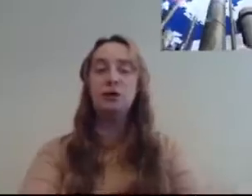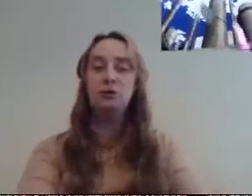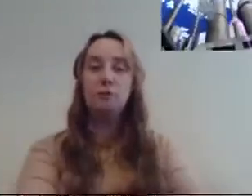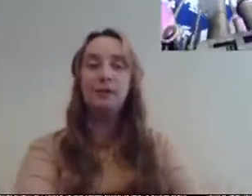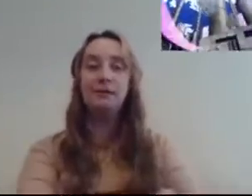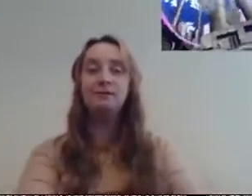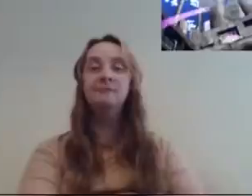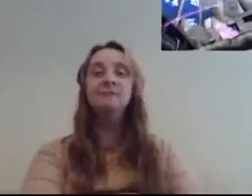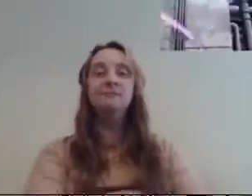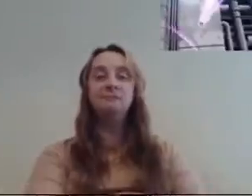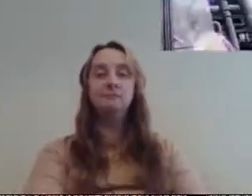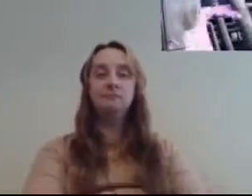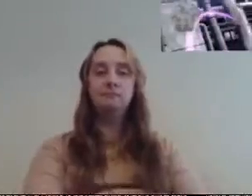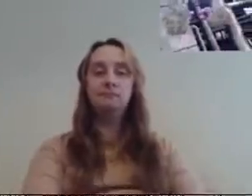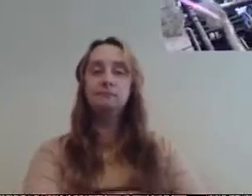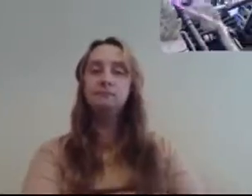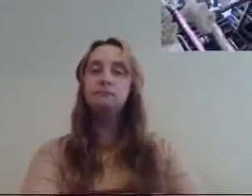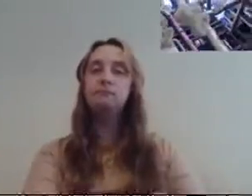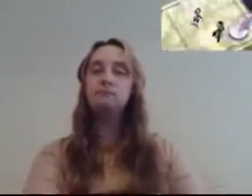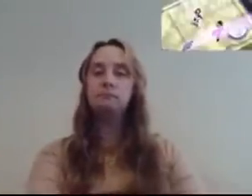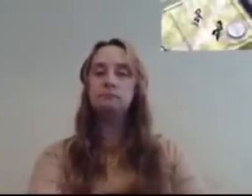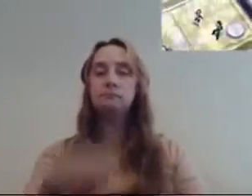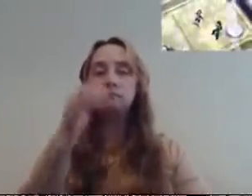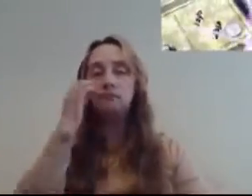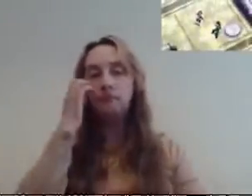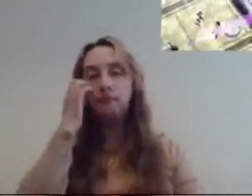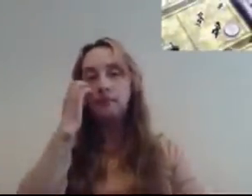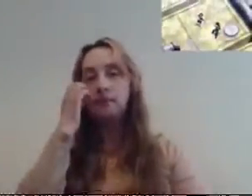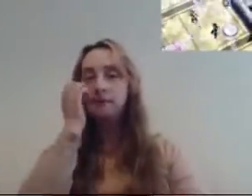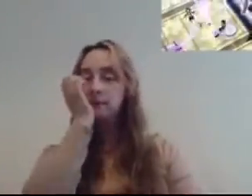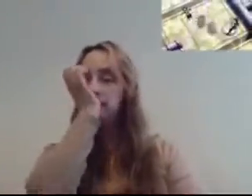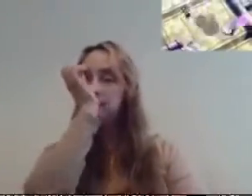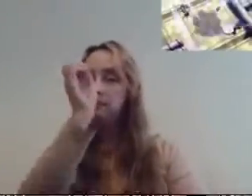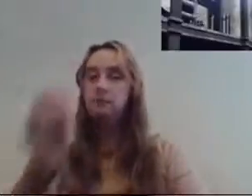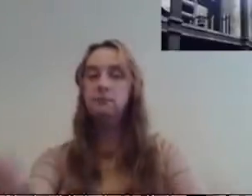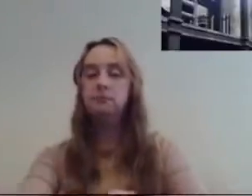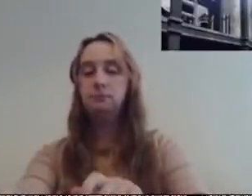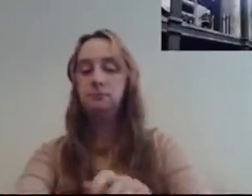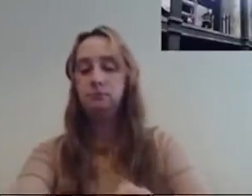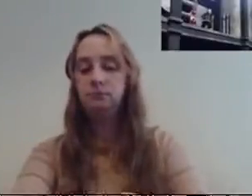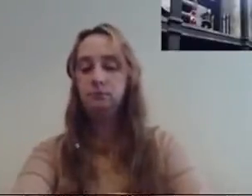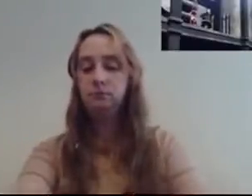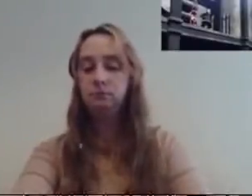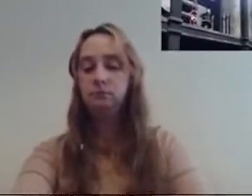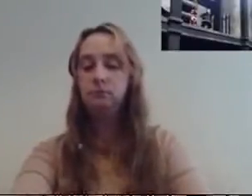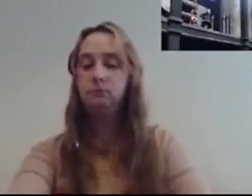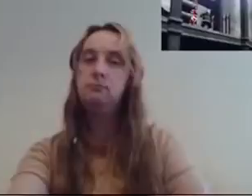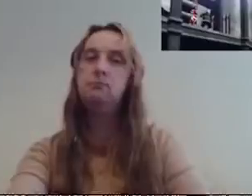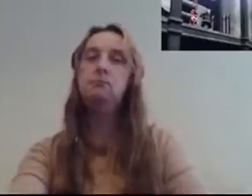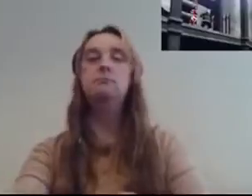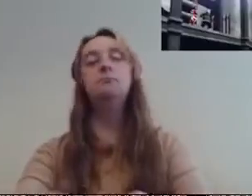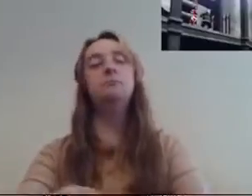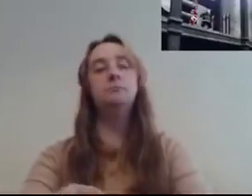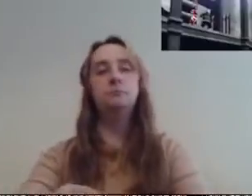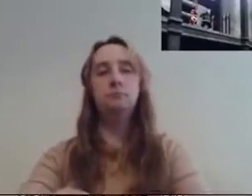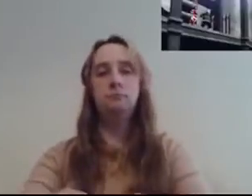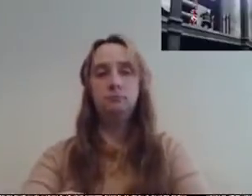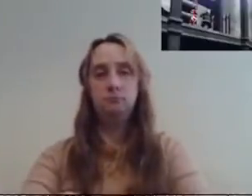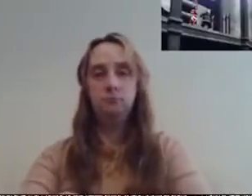dark stuff that came out of him went crazy and ruined our strategy